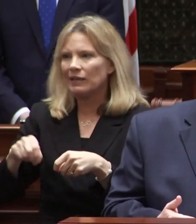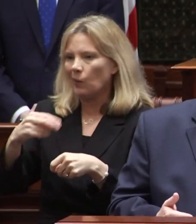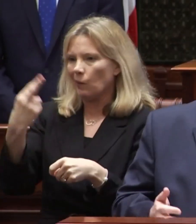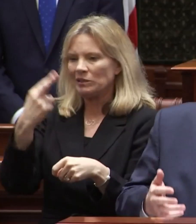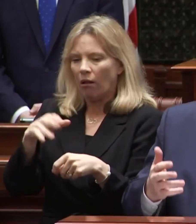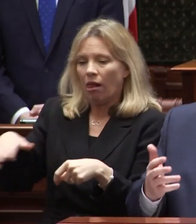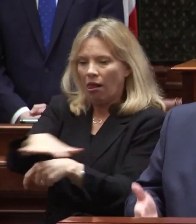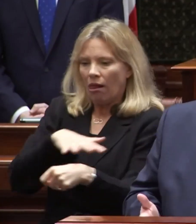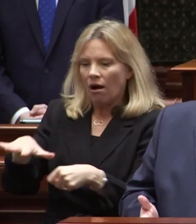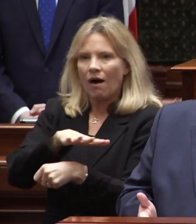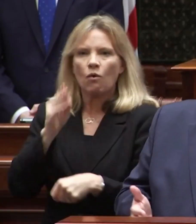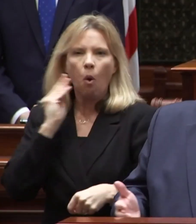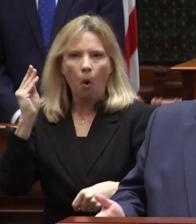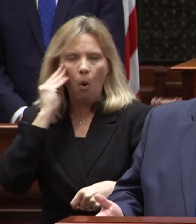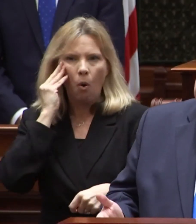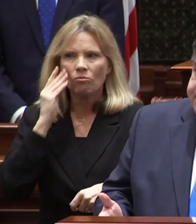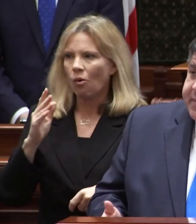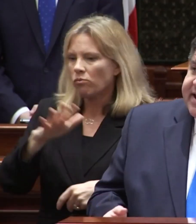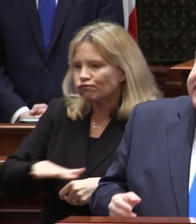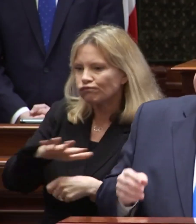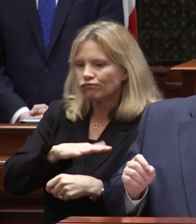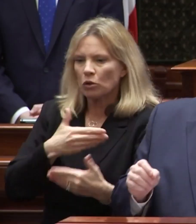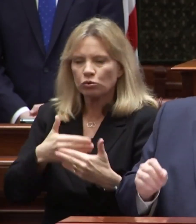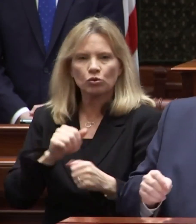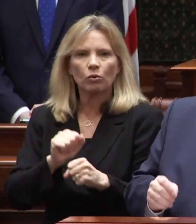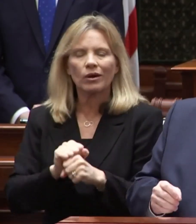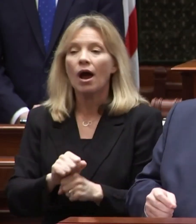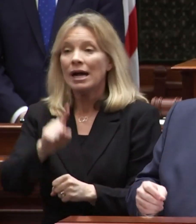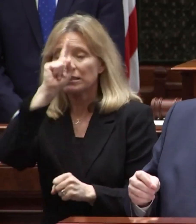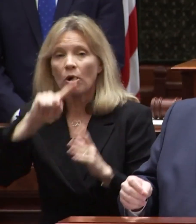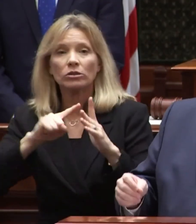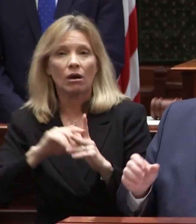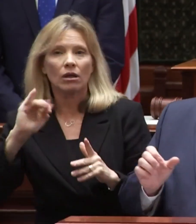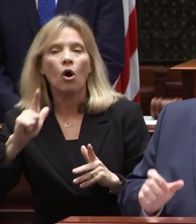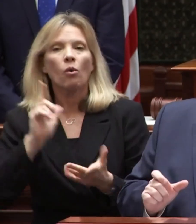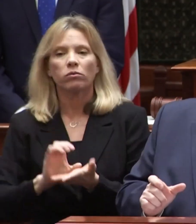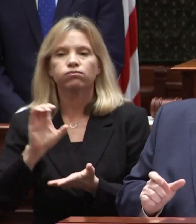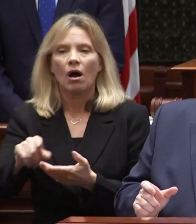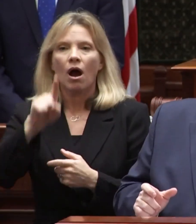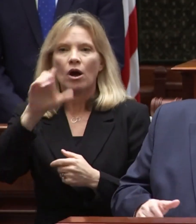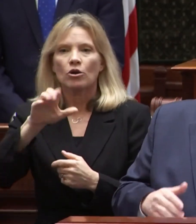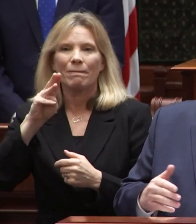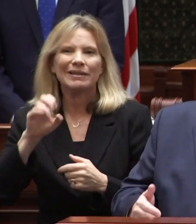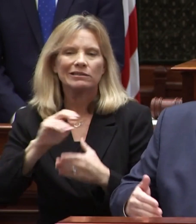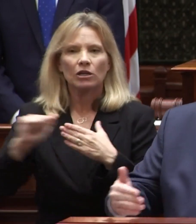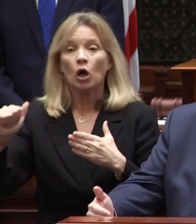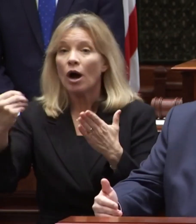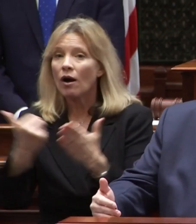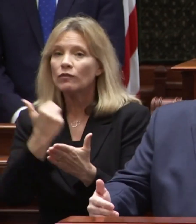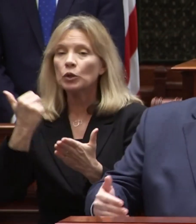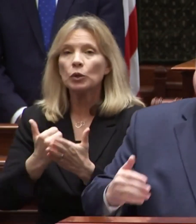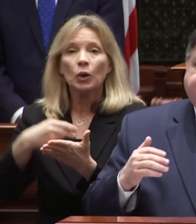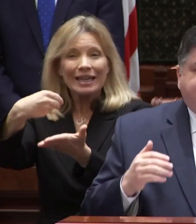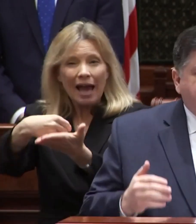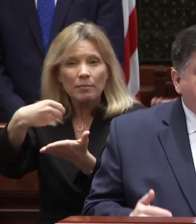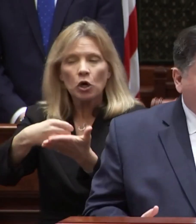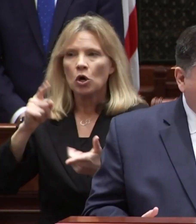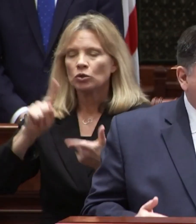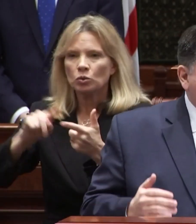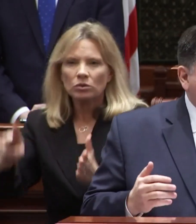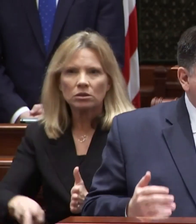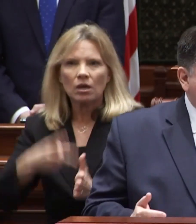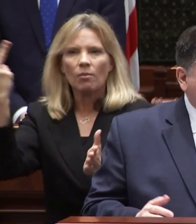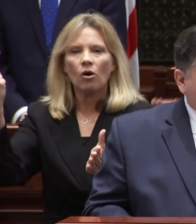reasonable radius of their home or their work smart start illinois will allocate a hundred million dollars of new capital to